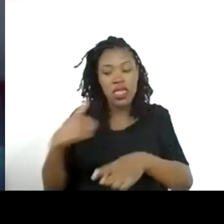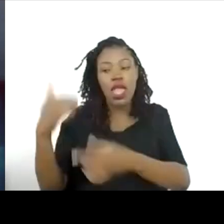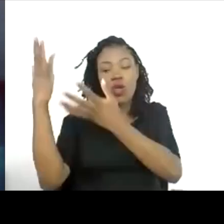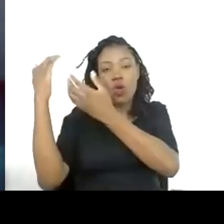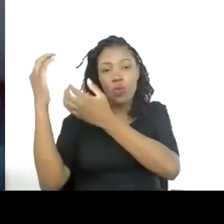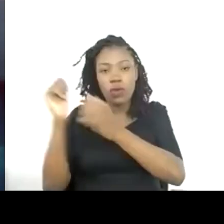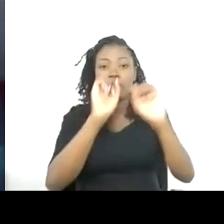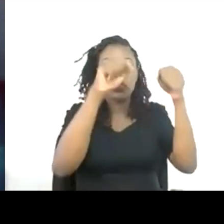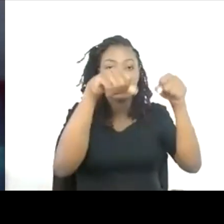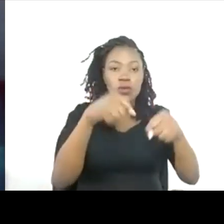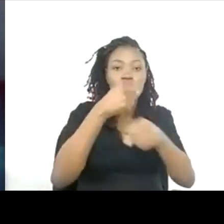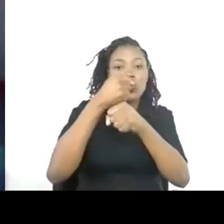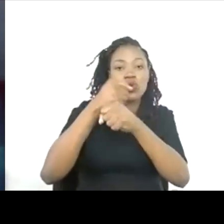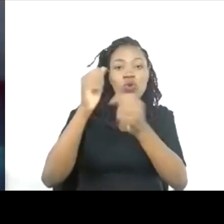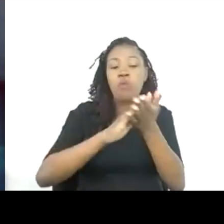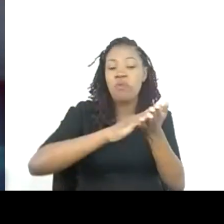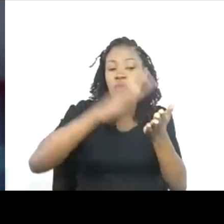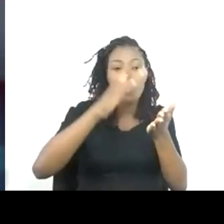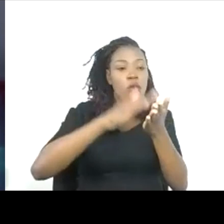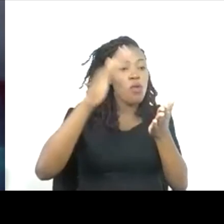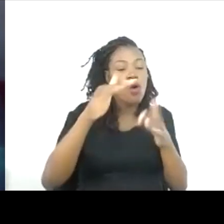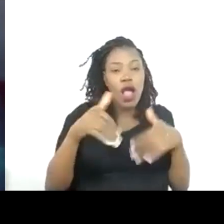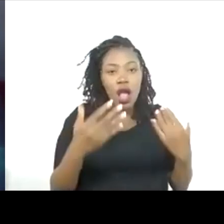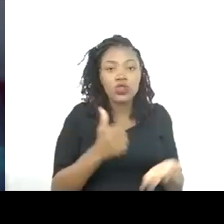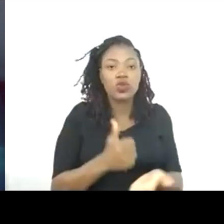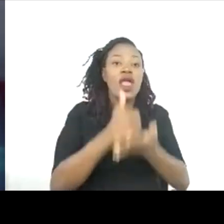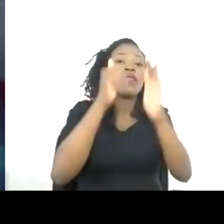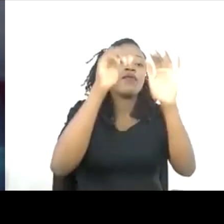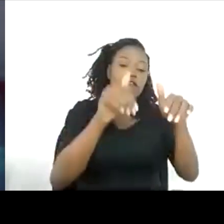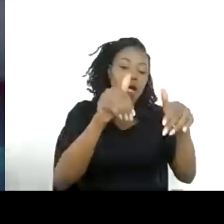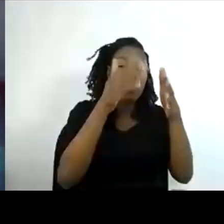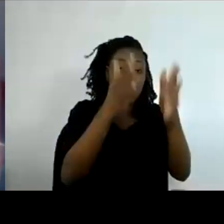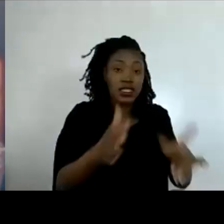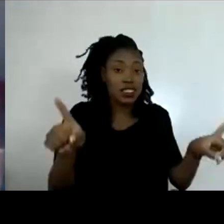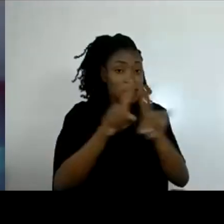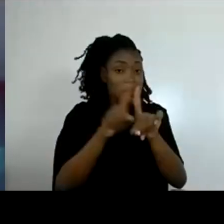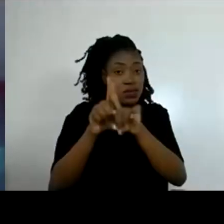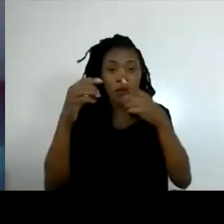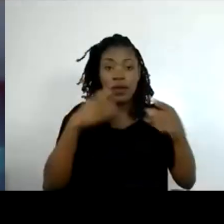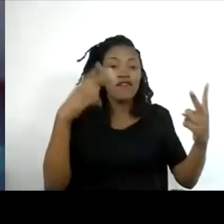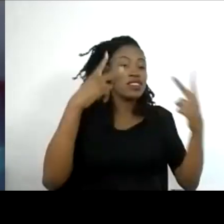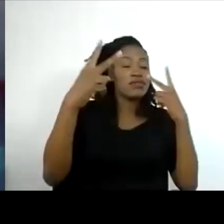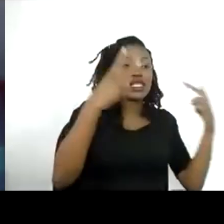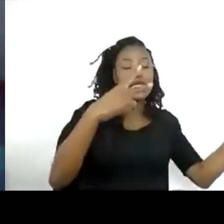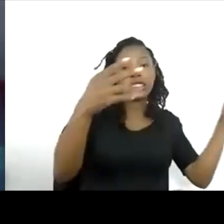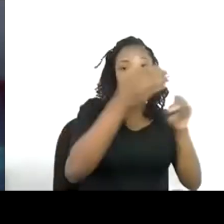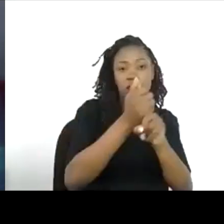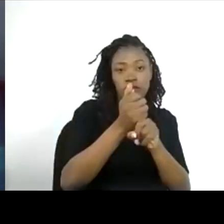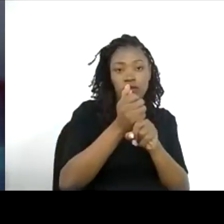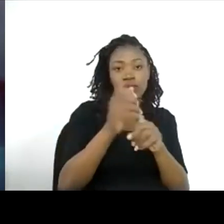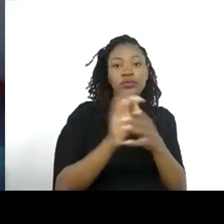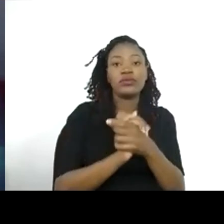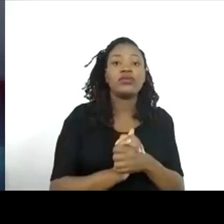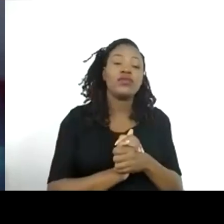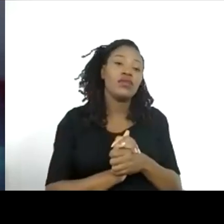to do more and more is to help farmers really to also have a visibility of the supply chain.